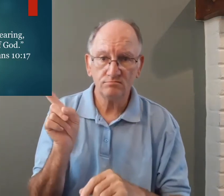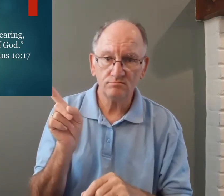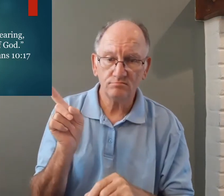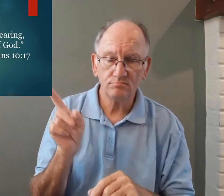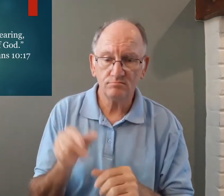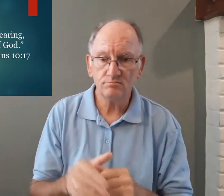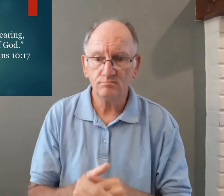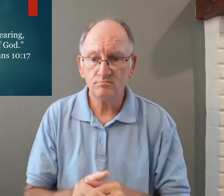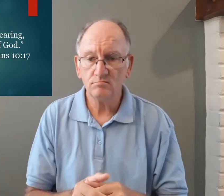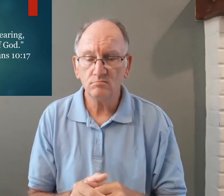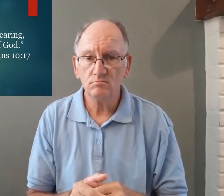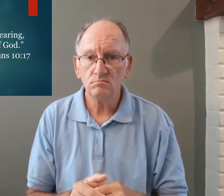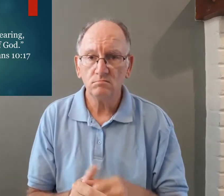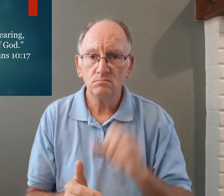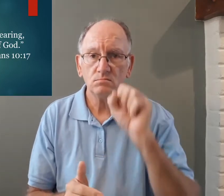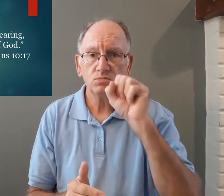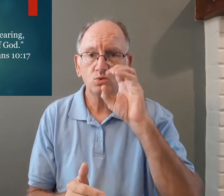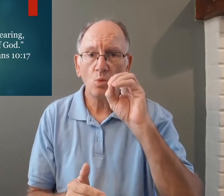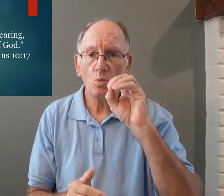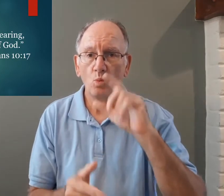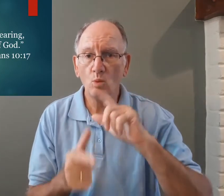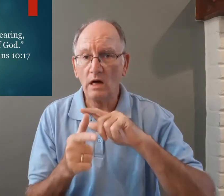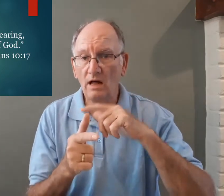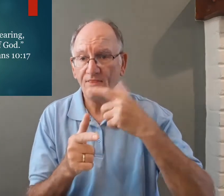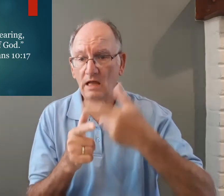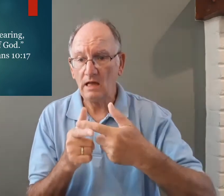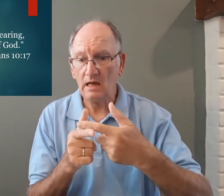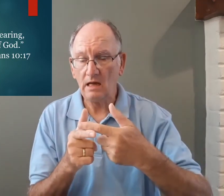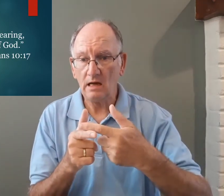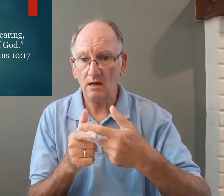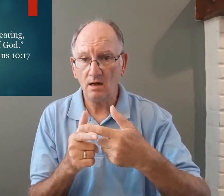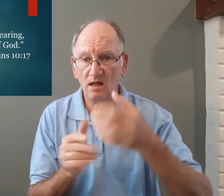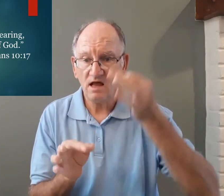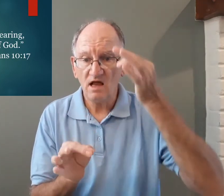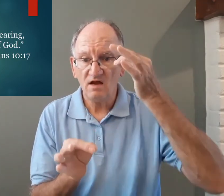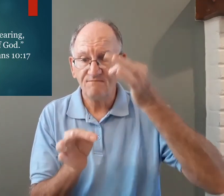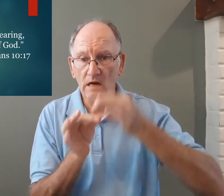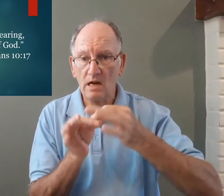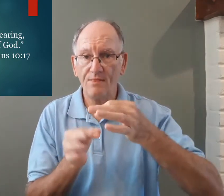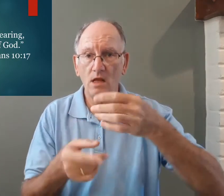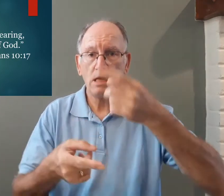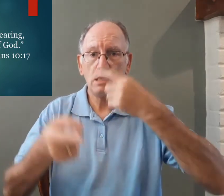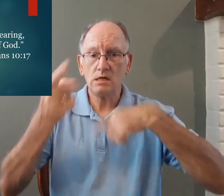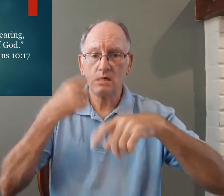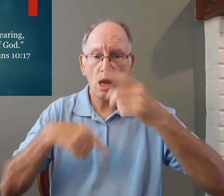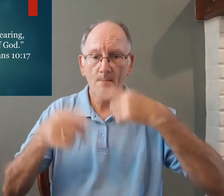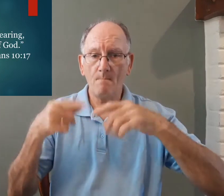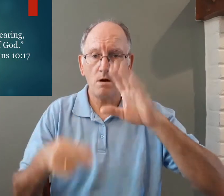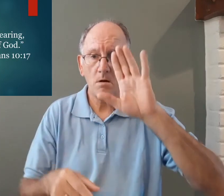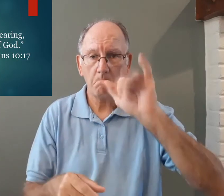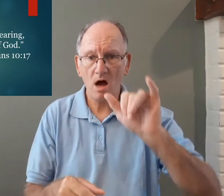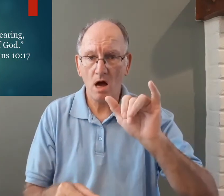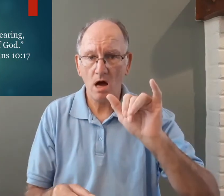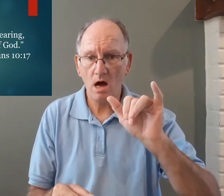the verse says so then faith cometh by hearing and hearing by the word of God